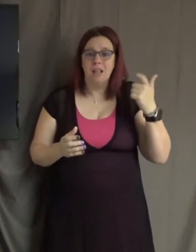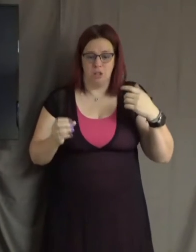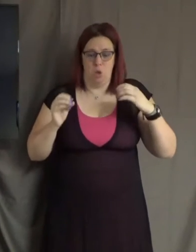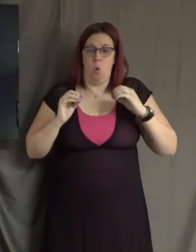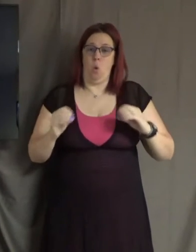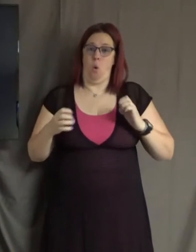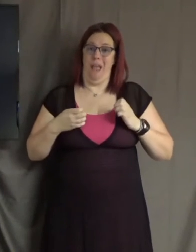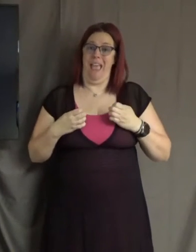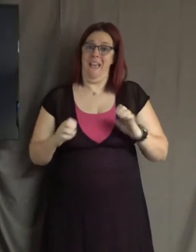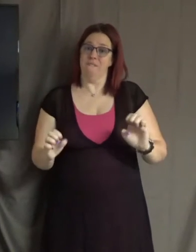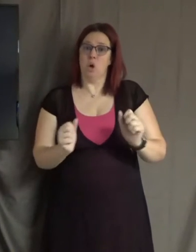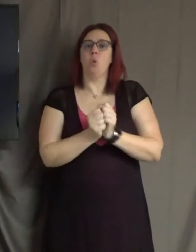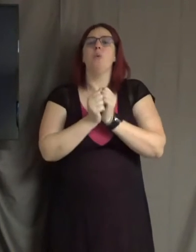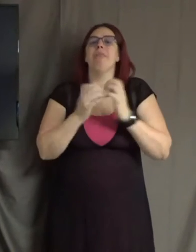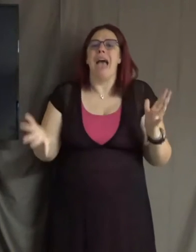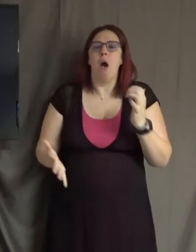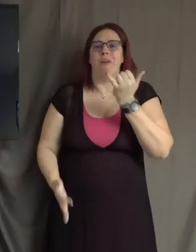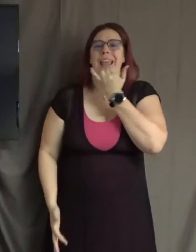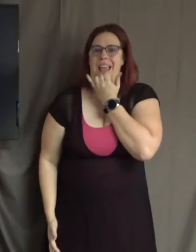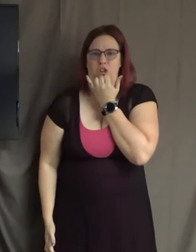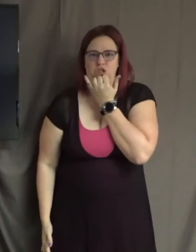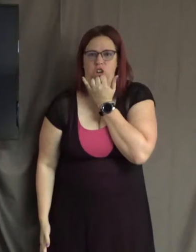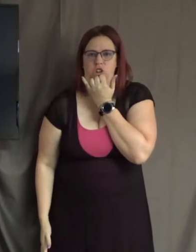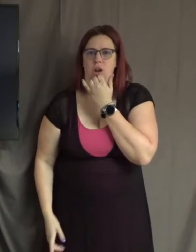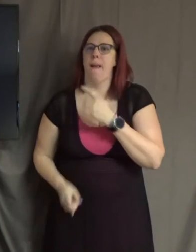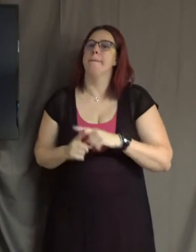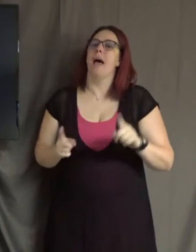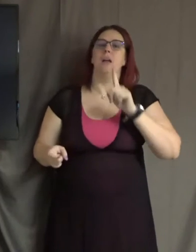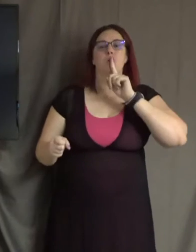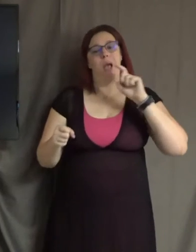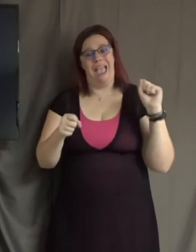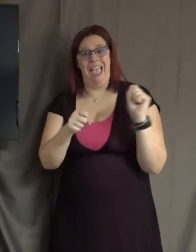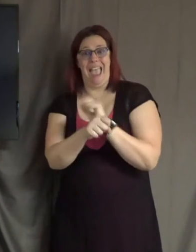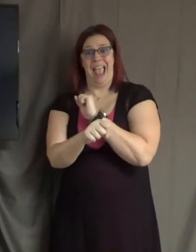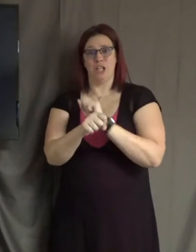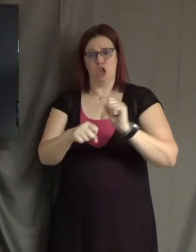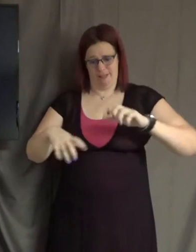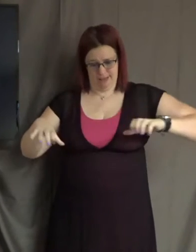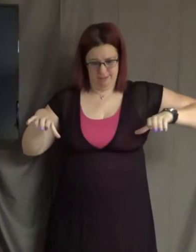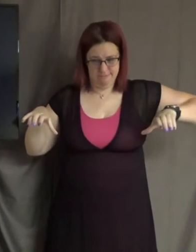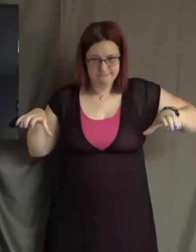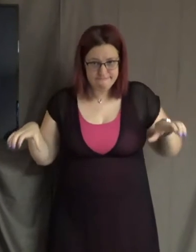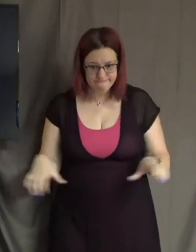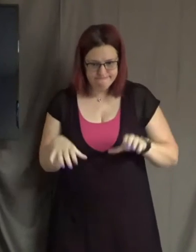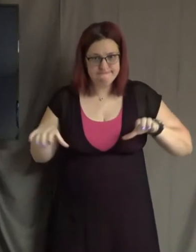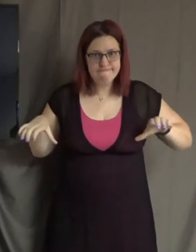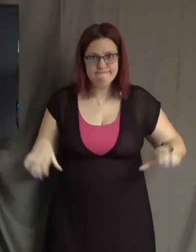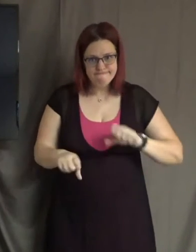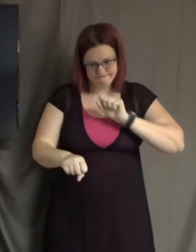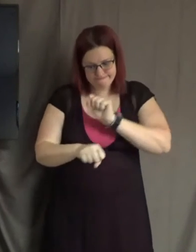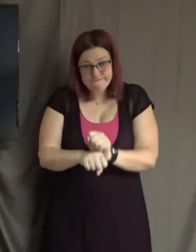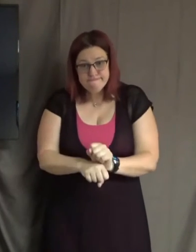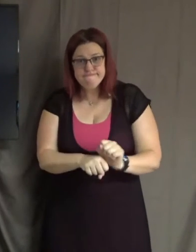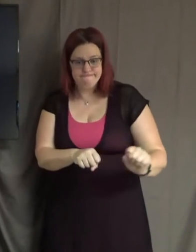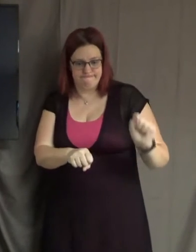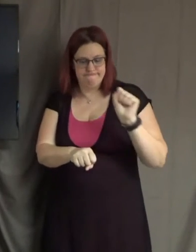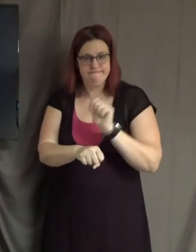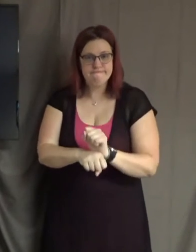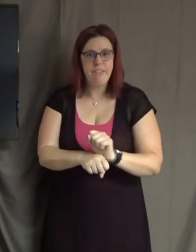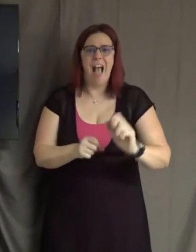but who does actually strive to do the deeds, who knows great enthusiasms, the great devotions,